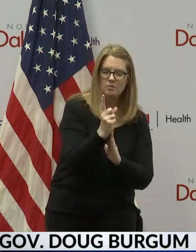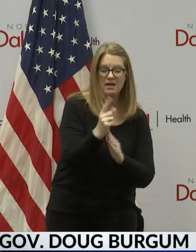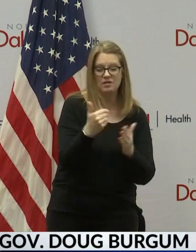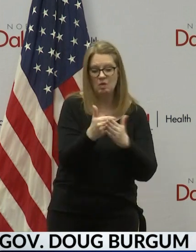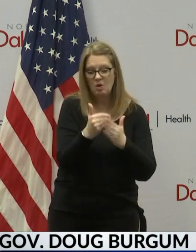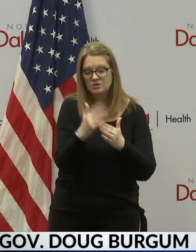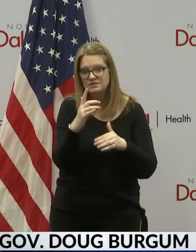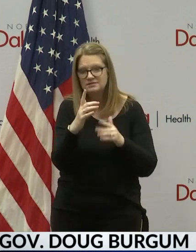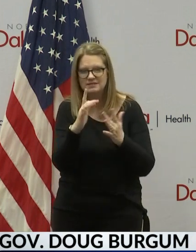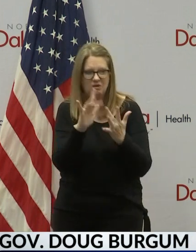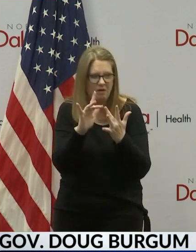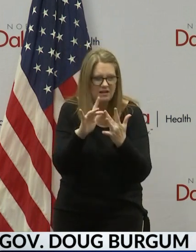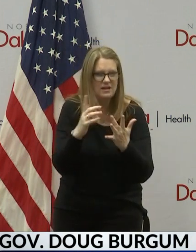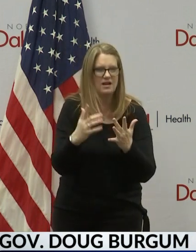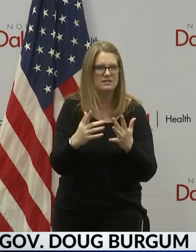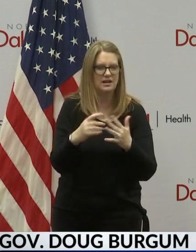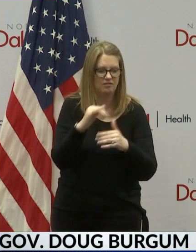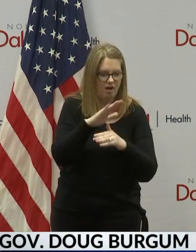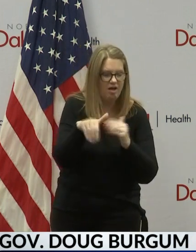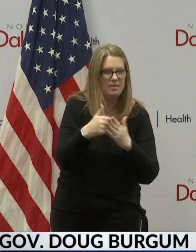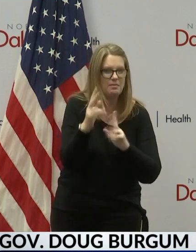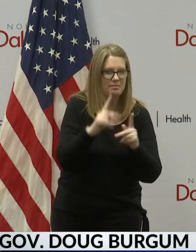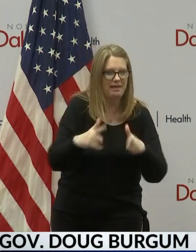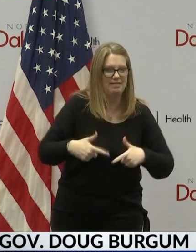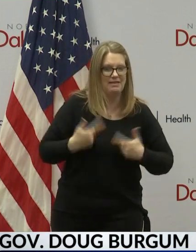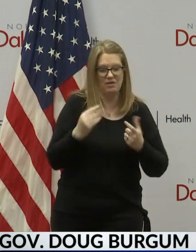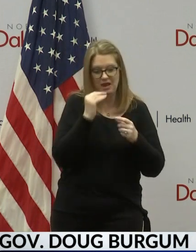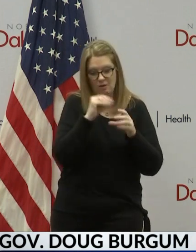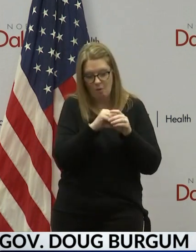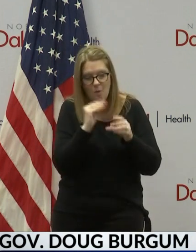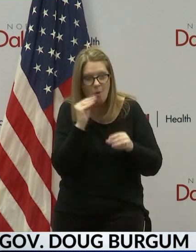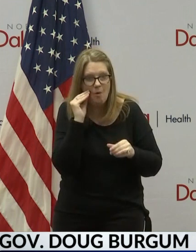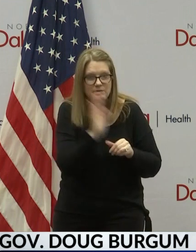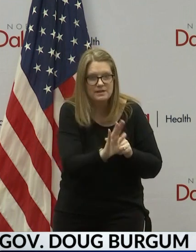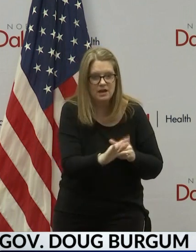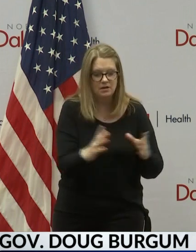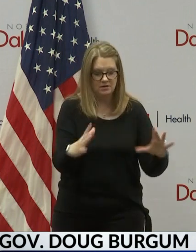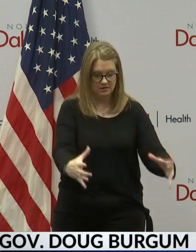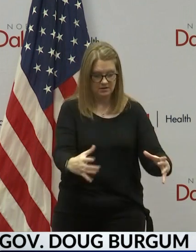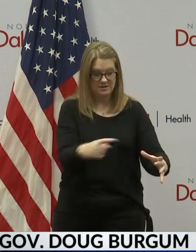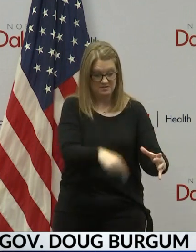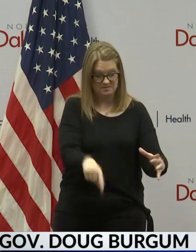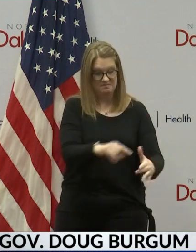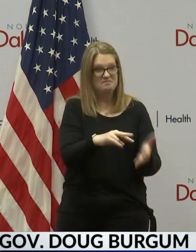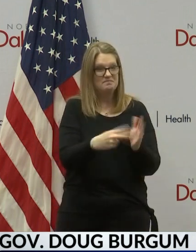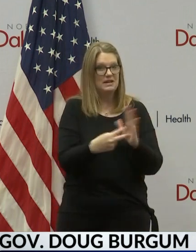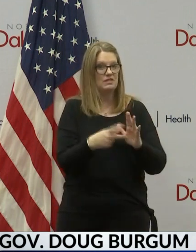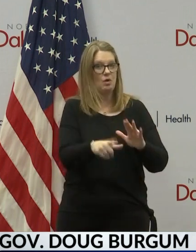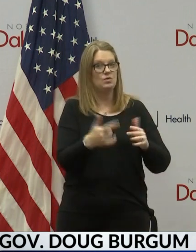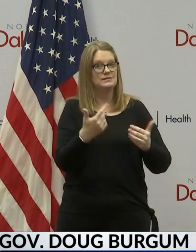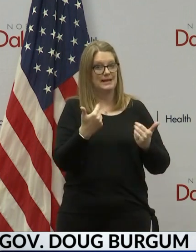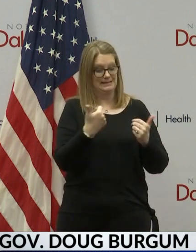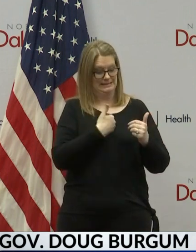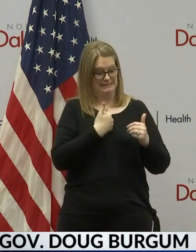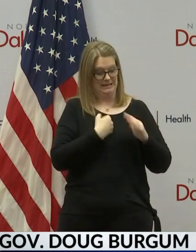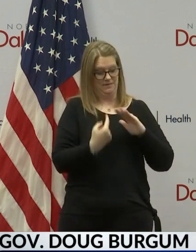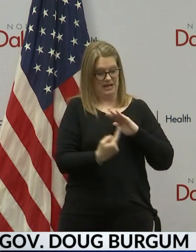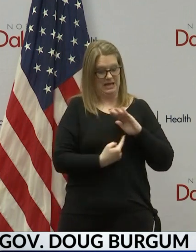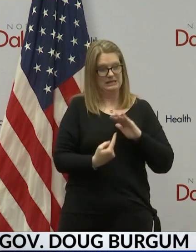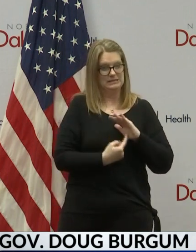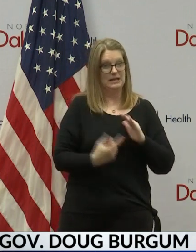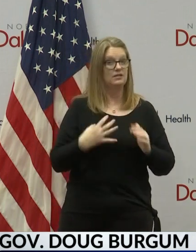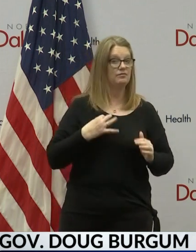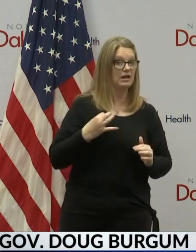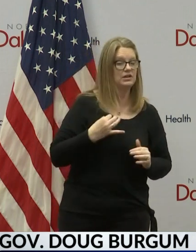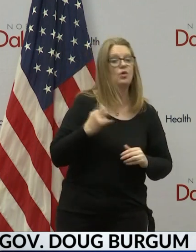those household members with positives and then those people either self isolate voluntarily or in this case